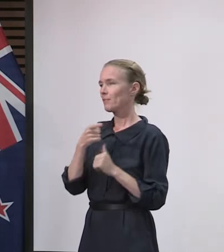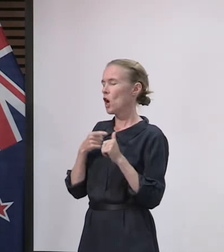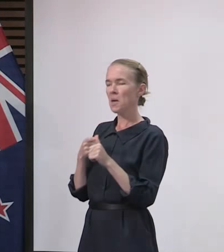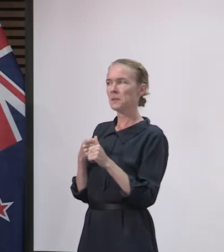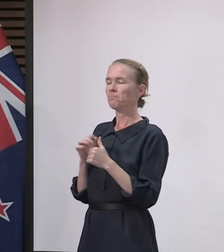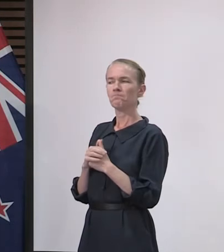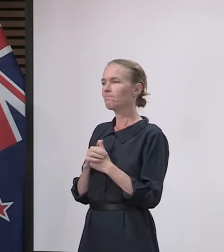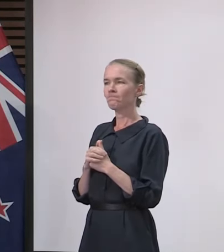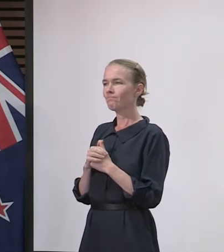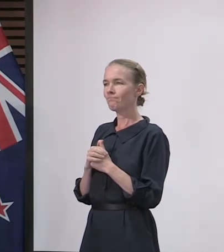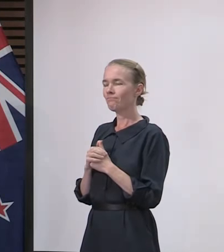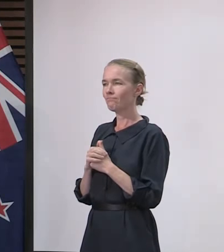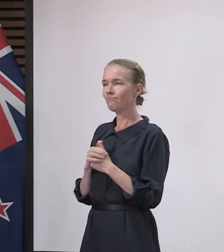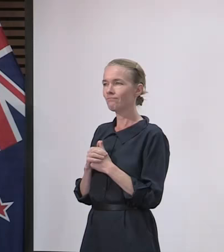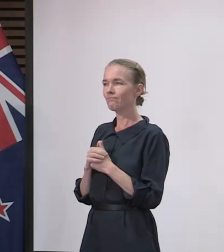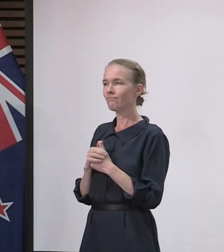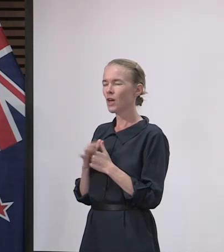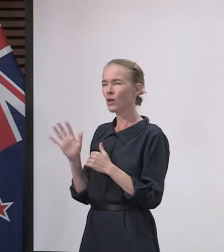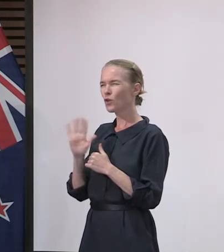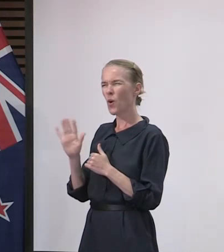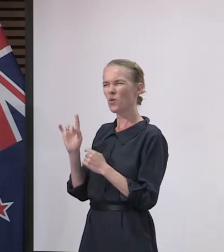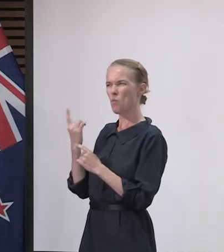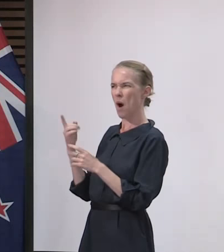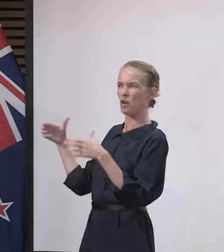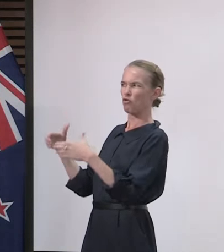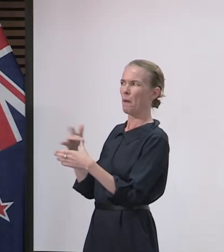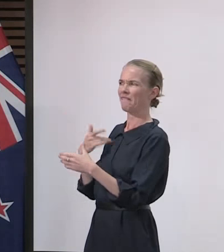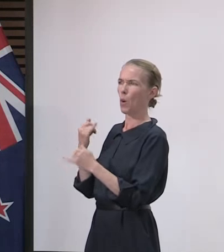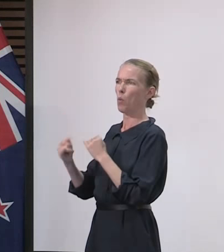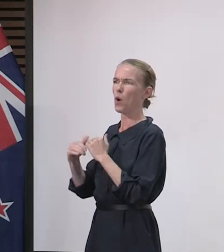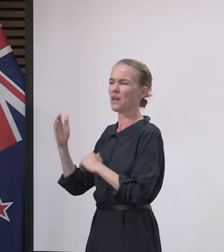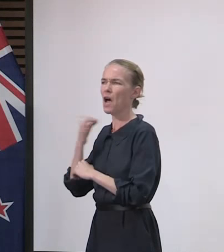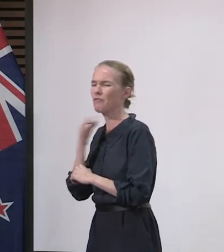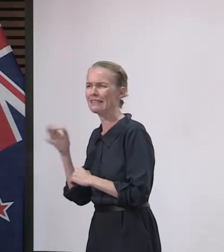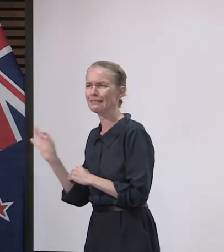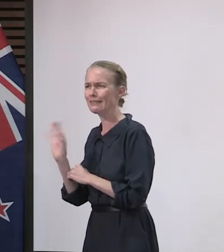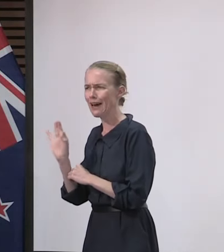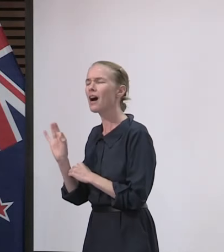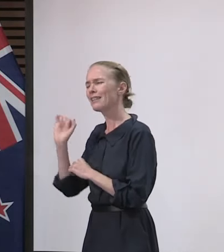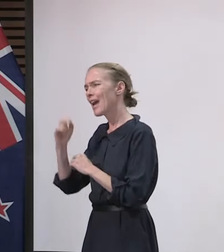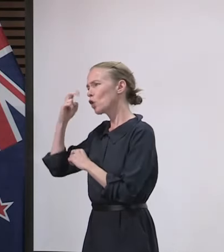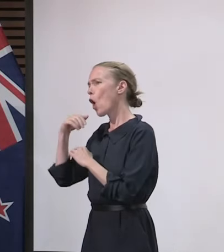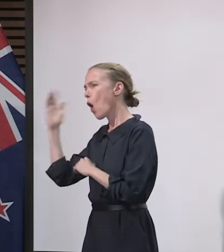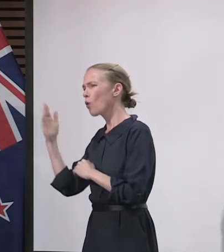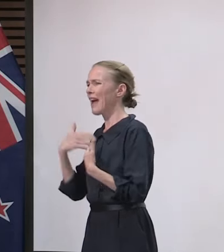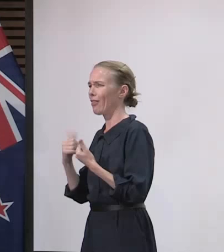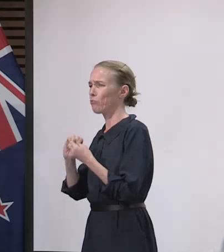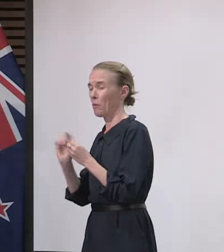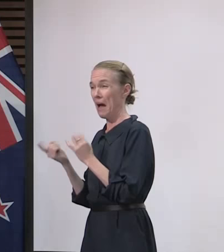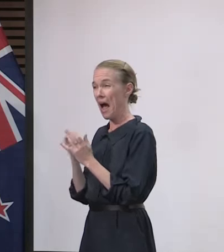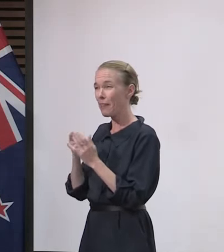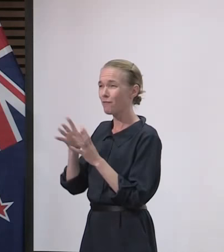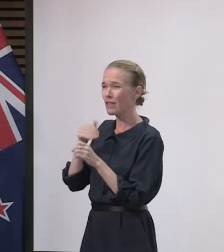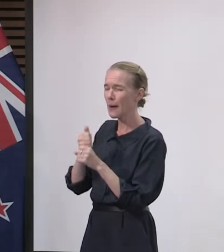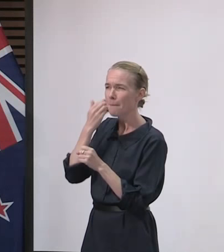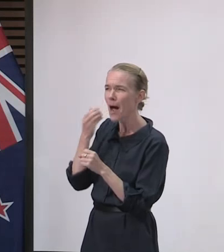community. What we will be wanting to do, though, is make sure that all populations have access to symptomatic testing very readily. And that